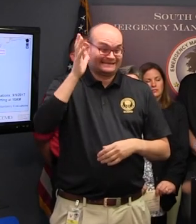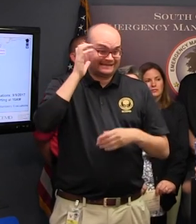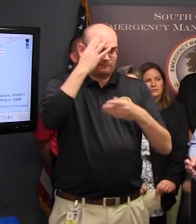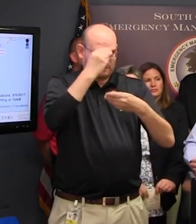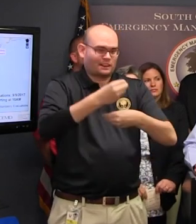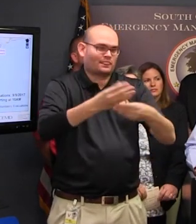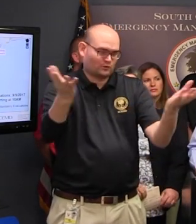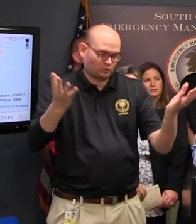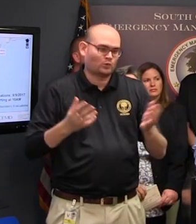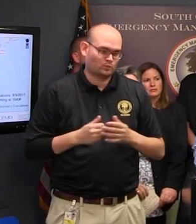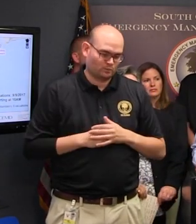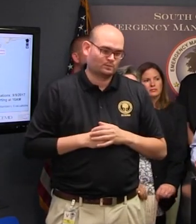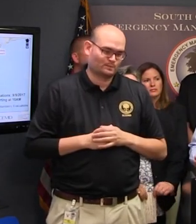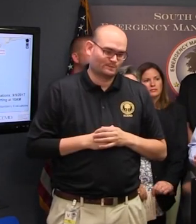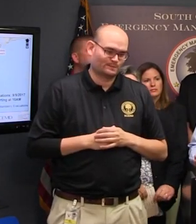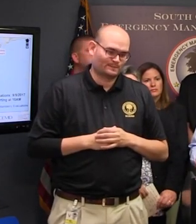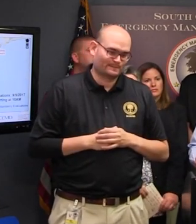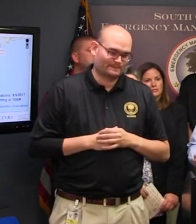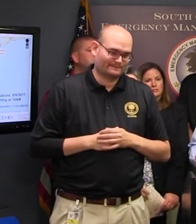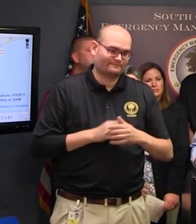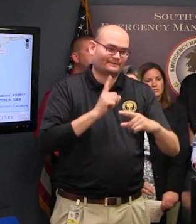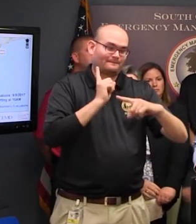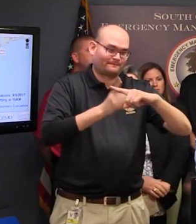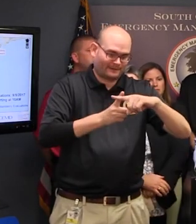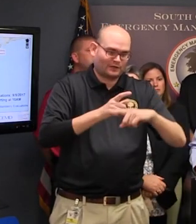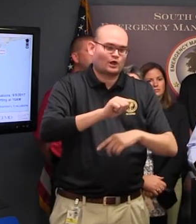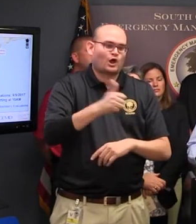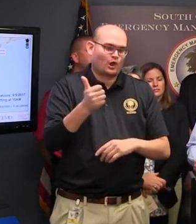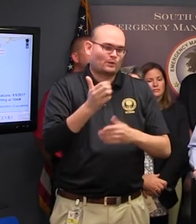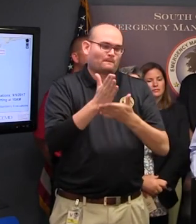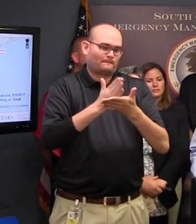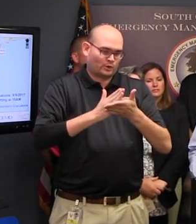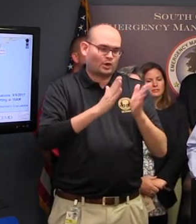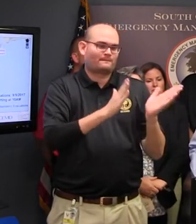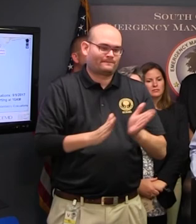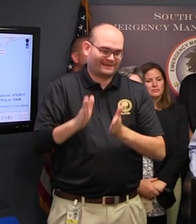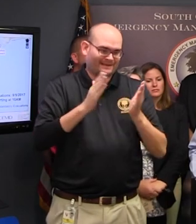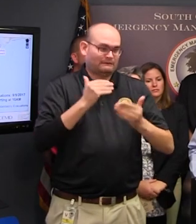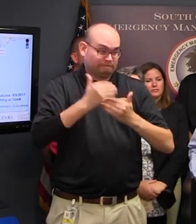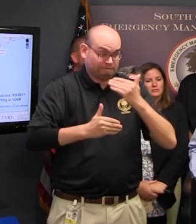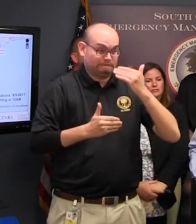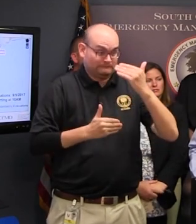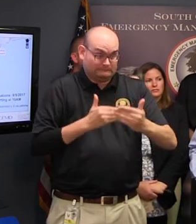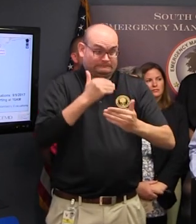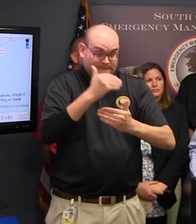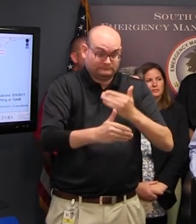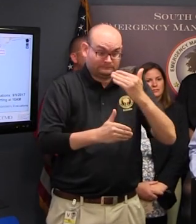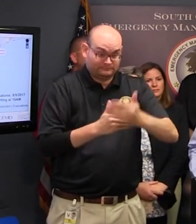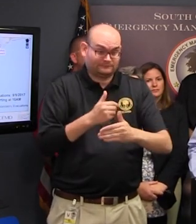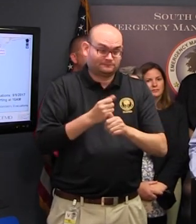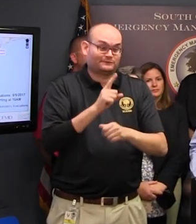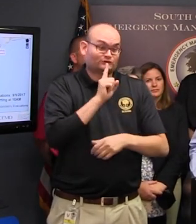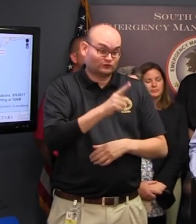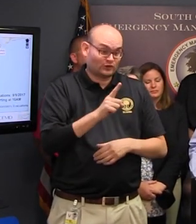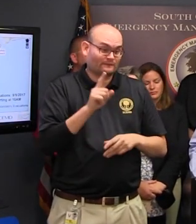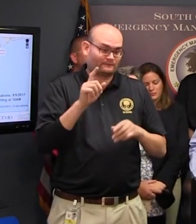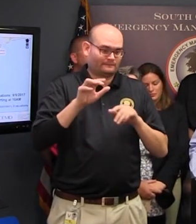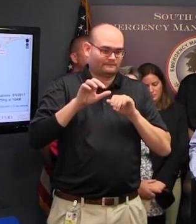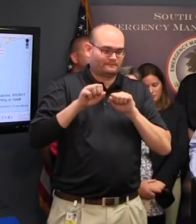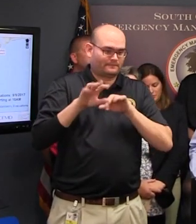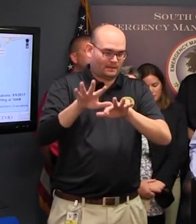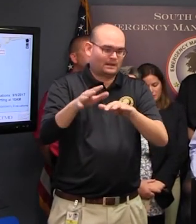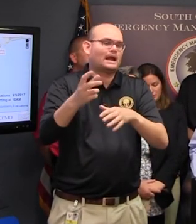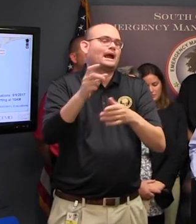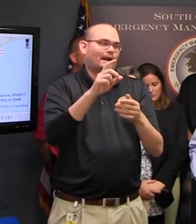another part of this planning process Which is making sure people can get back just as quickly as possible But we urge